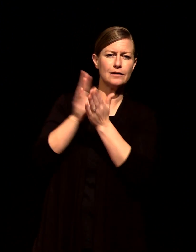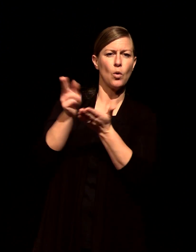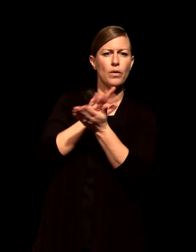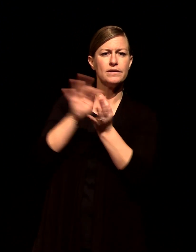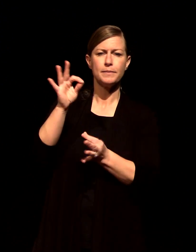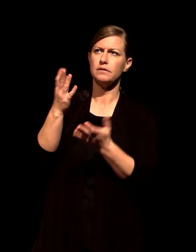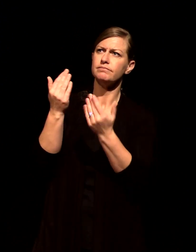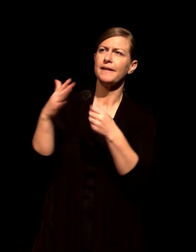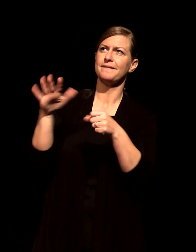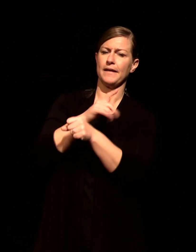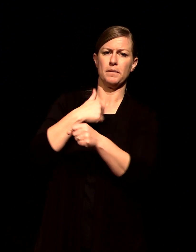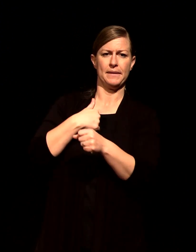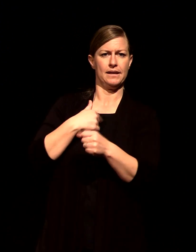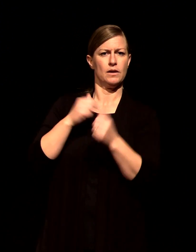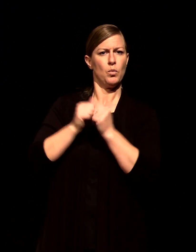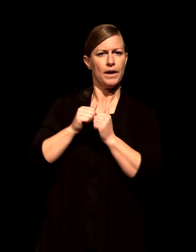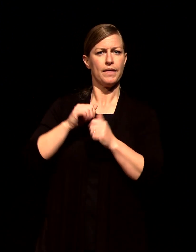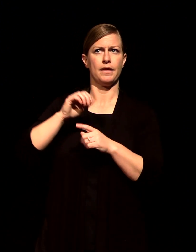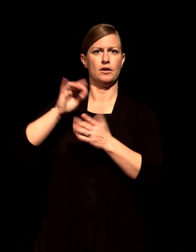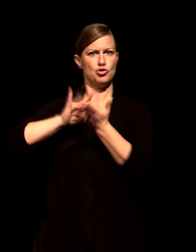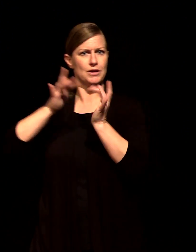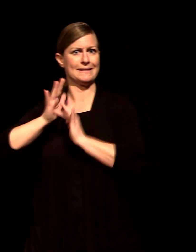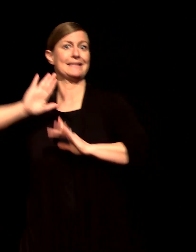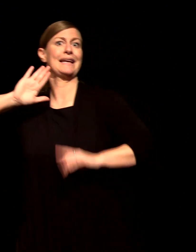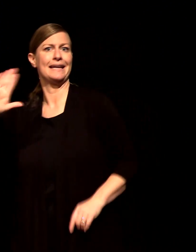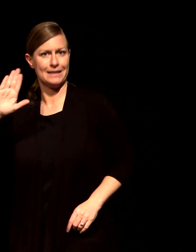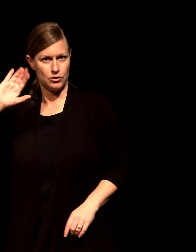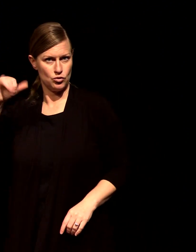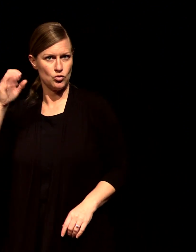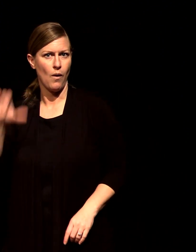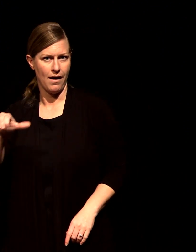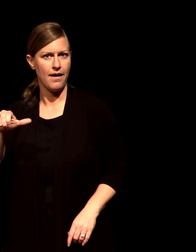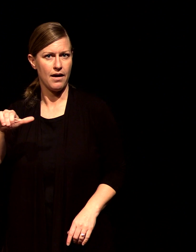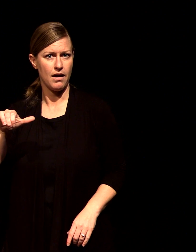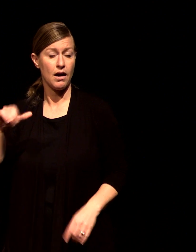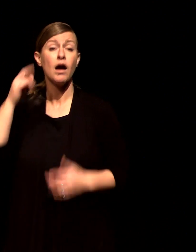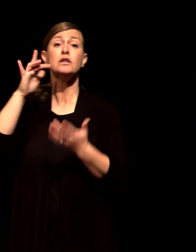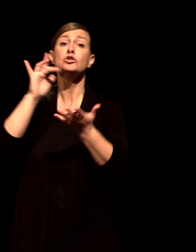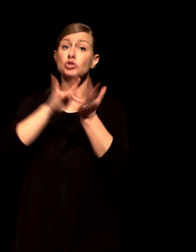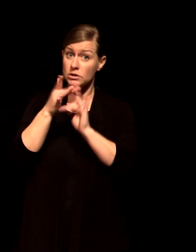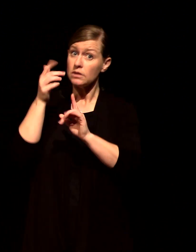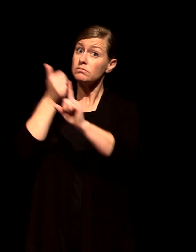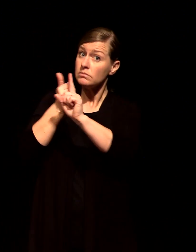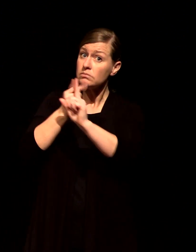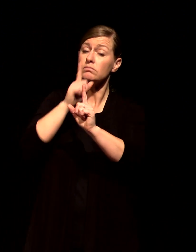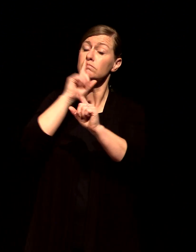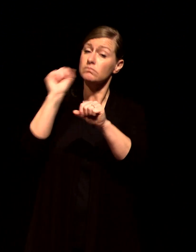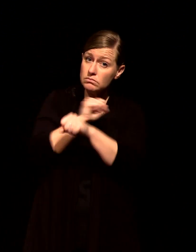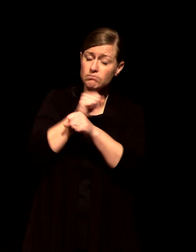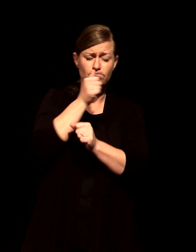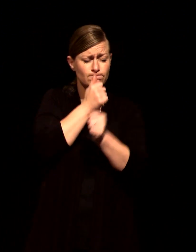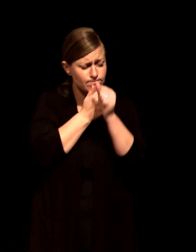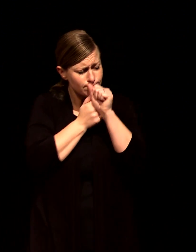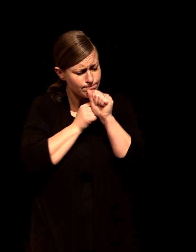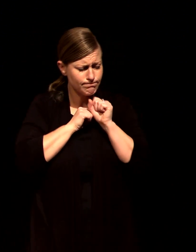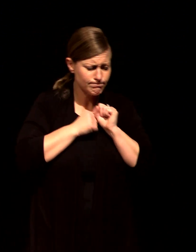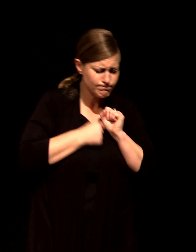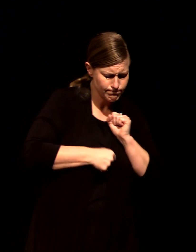the man of sorrows who was the most joyful ever modeled this for us modeled what it looks